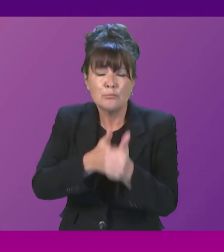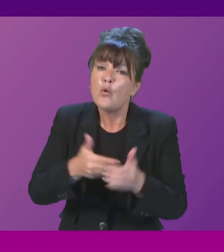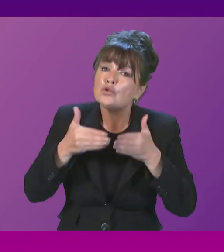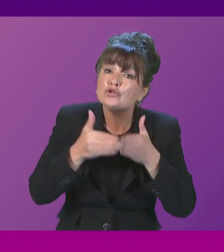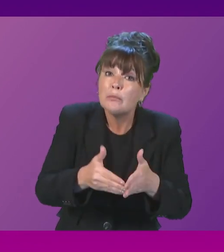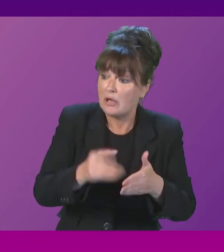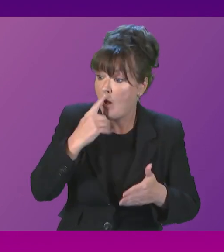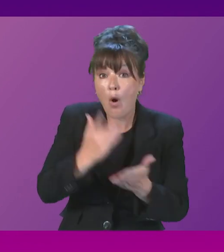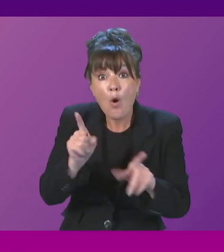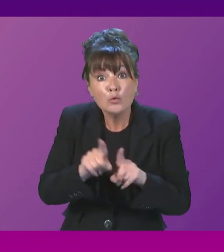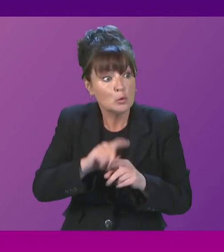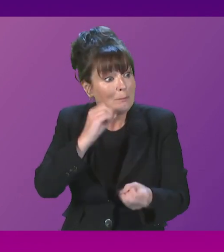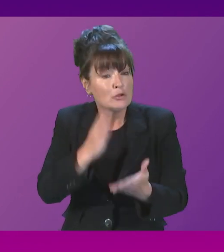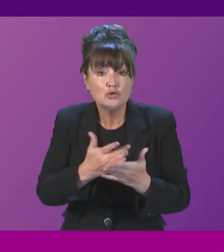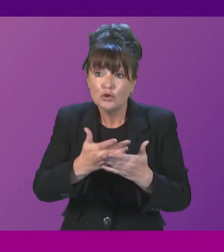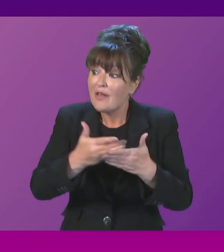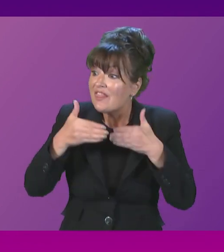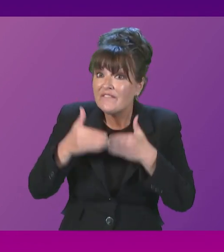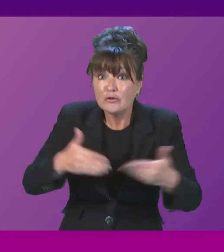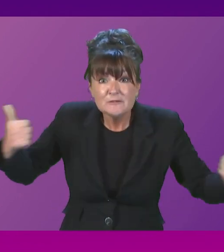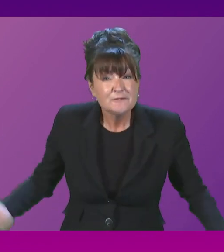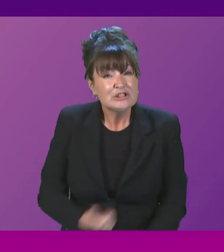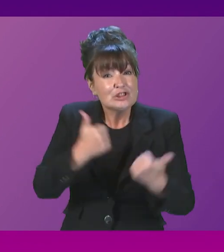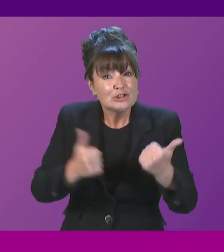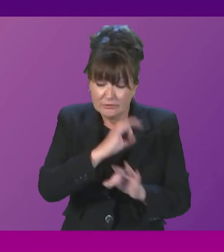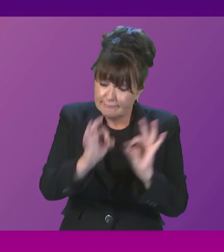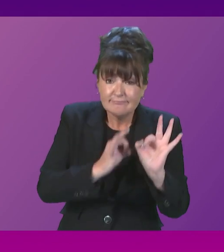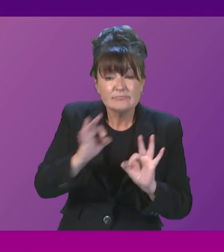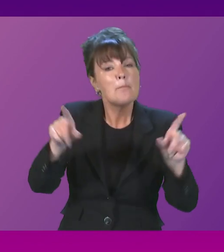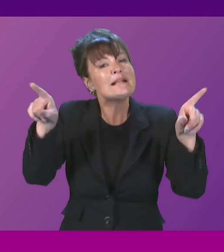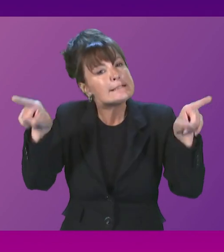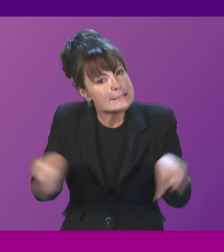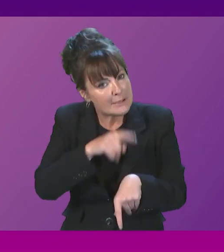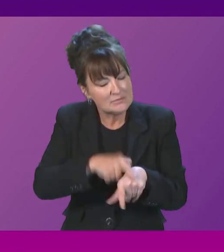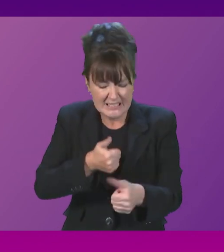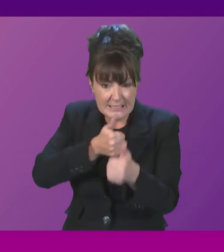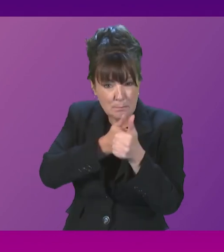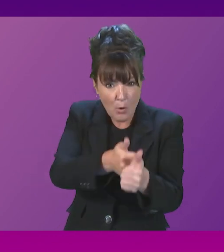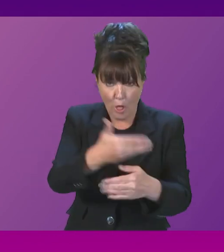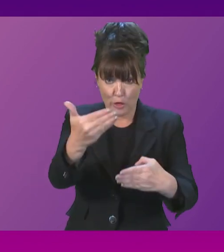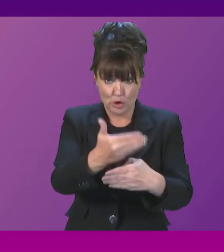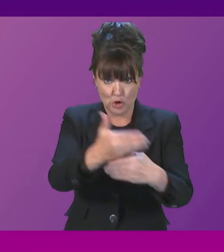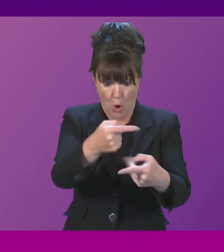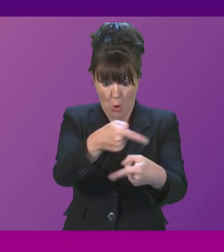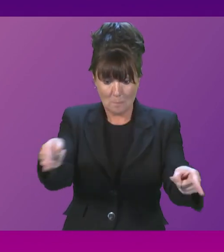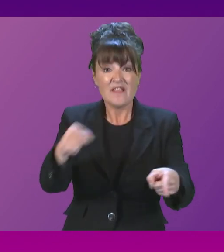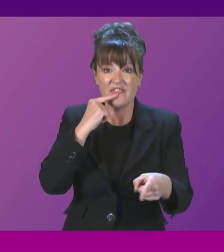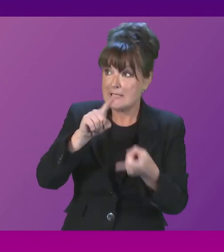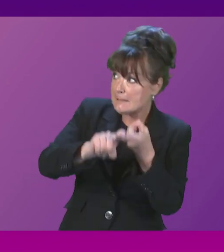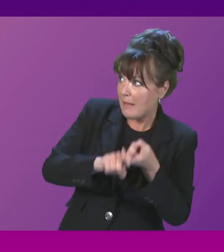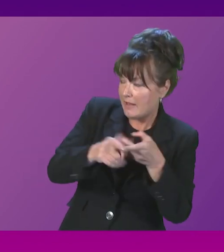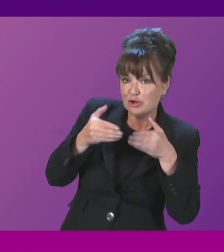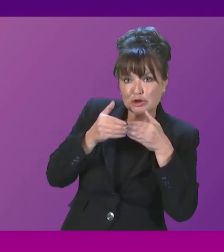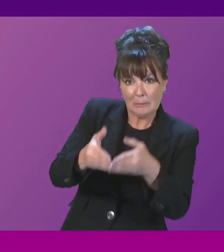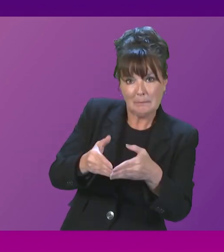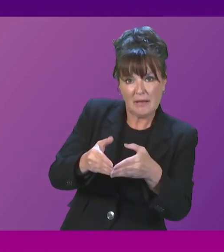support the completion of the ferries and, yes, to support the jobs that depend on that shipyard. That is the